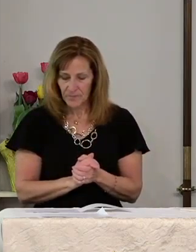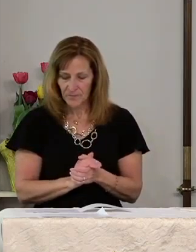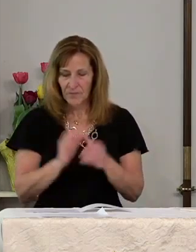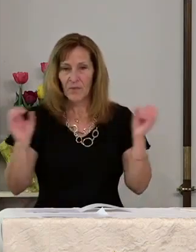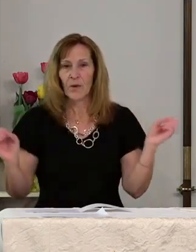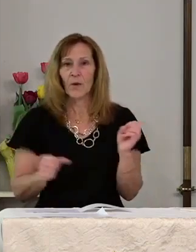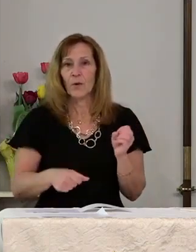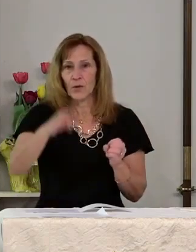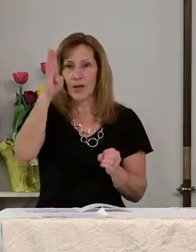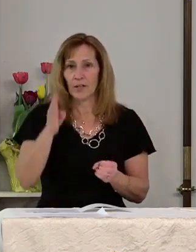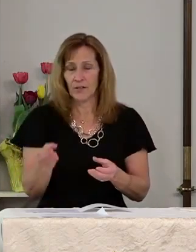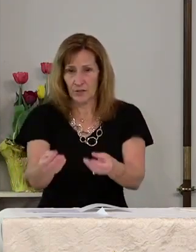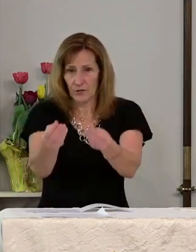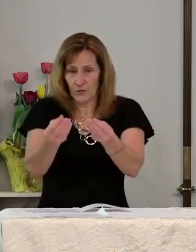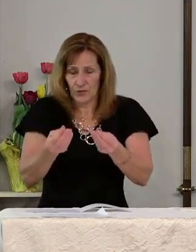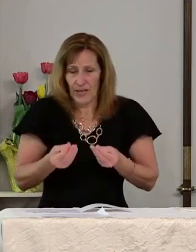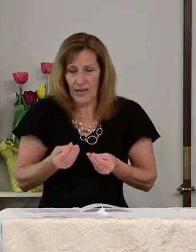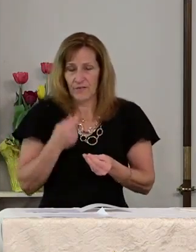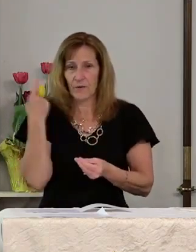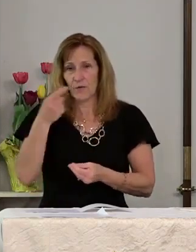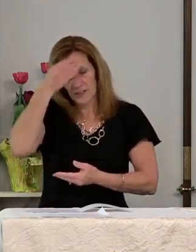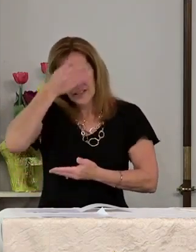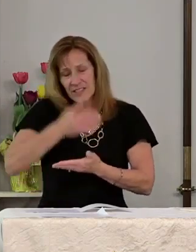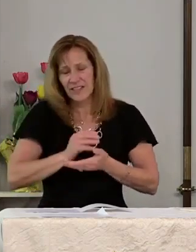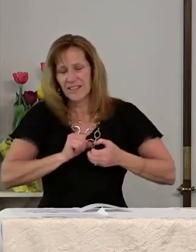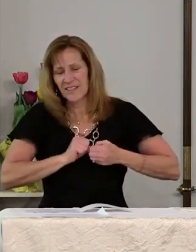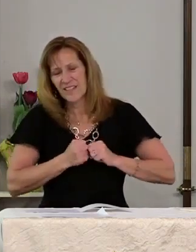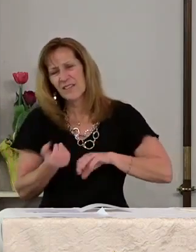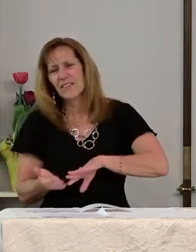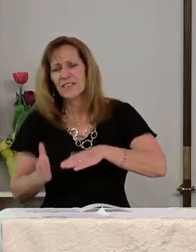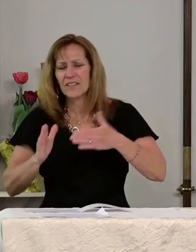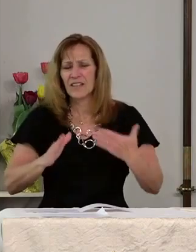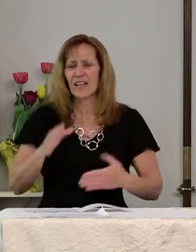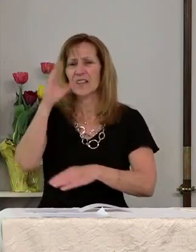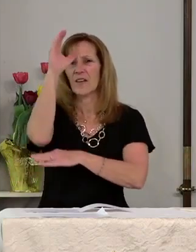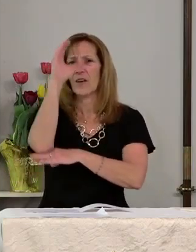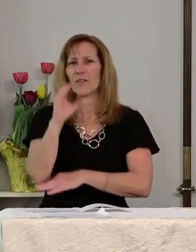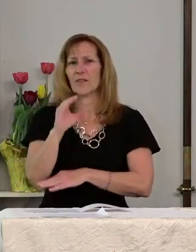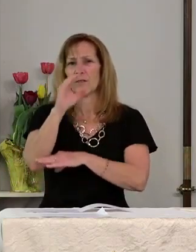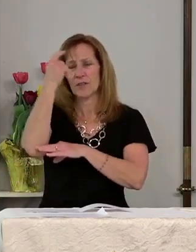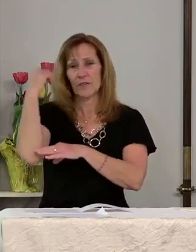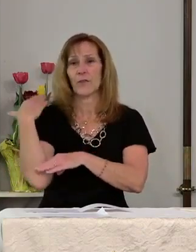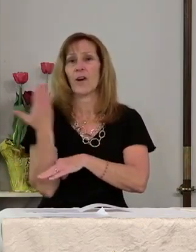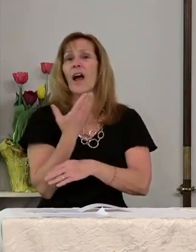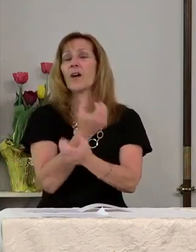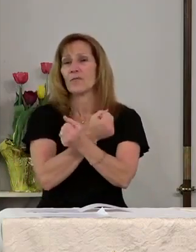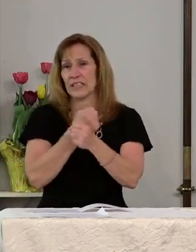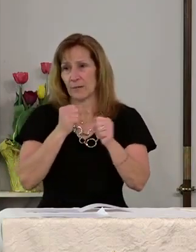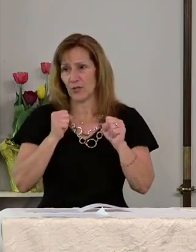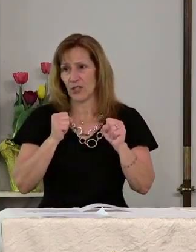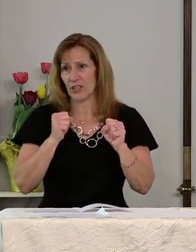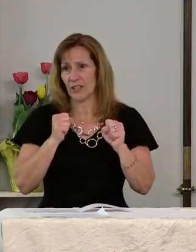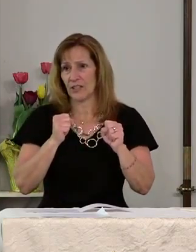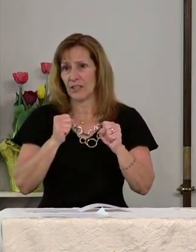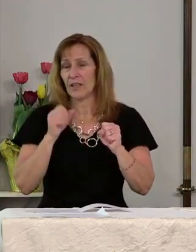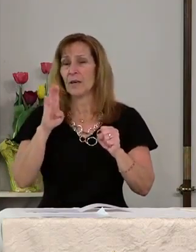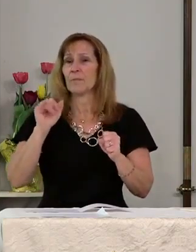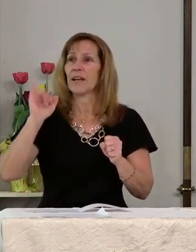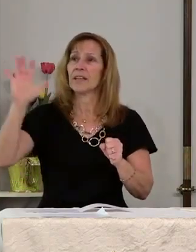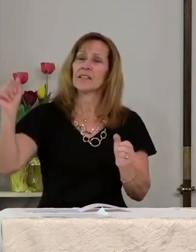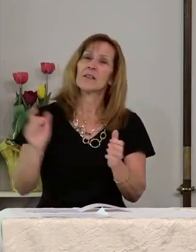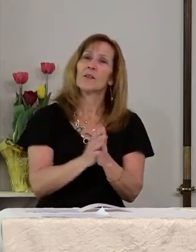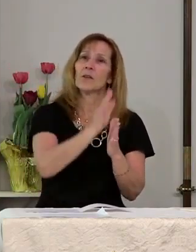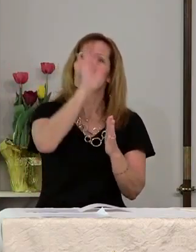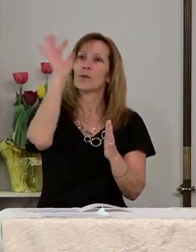O God, you gave your only Son to suffer death on the cross for our redemption. And by his